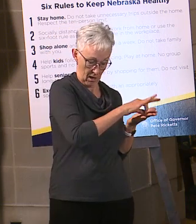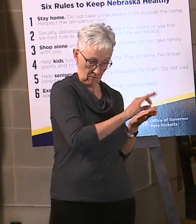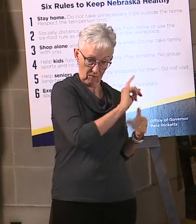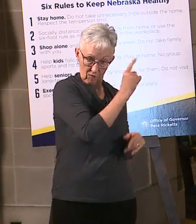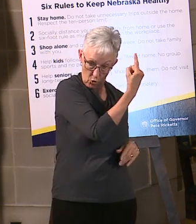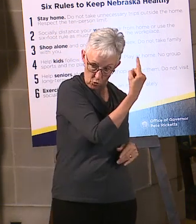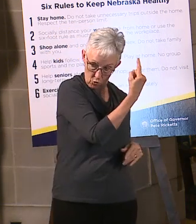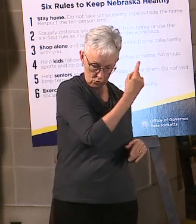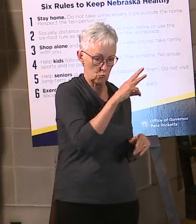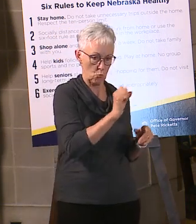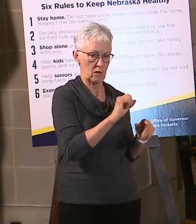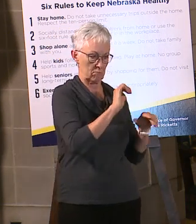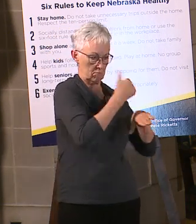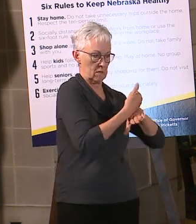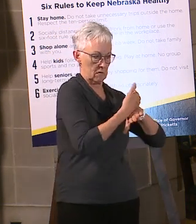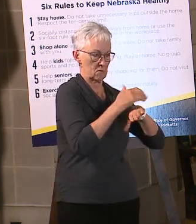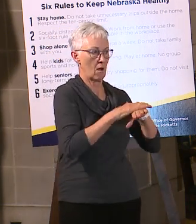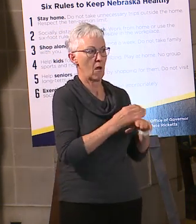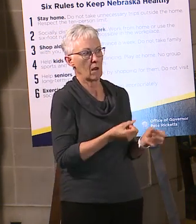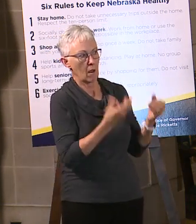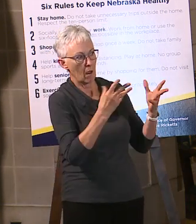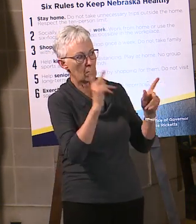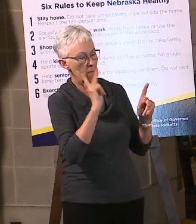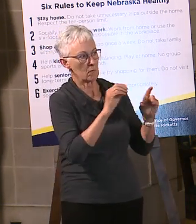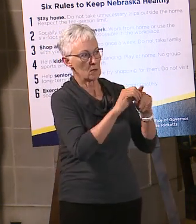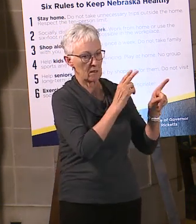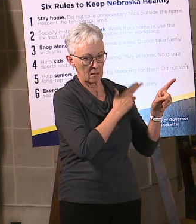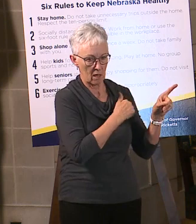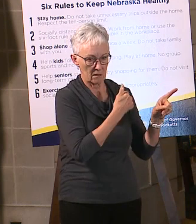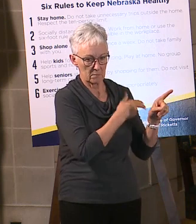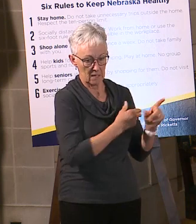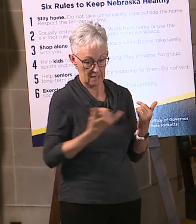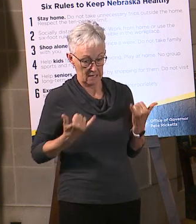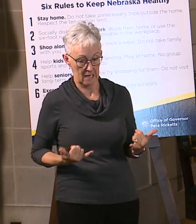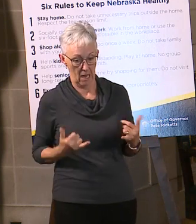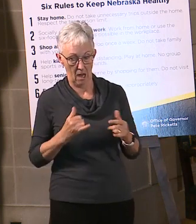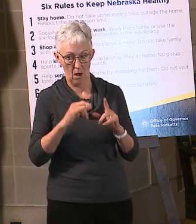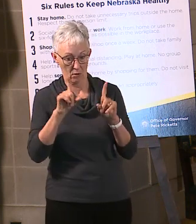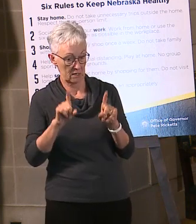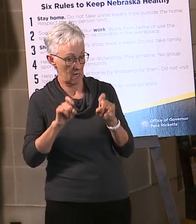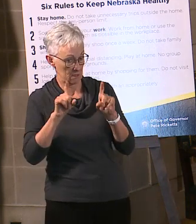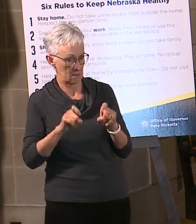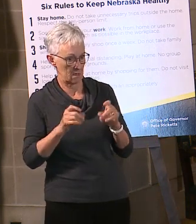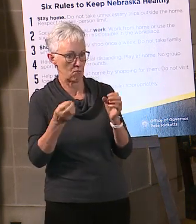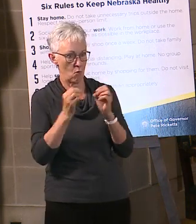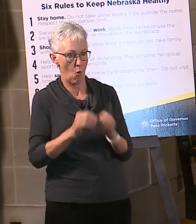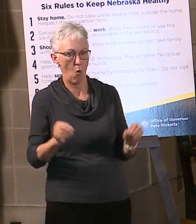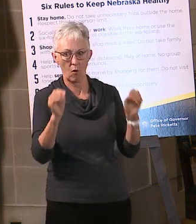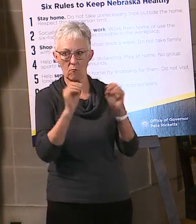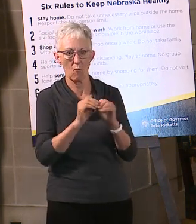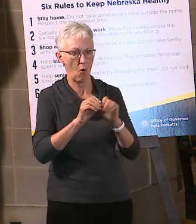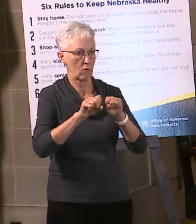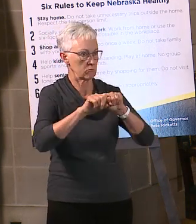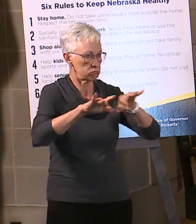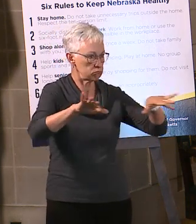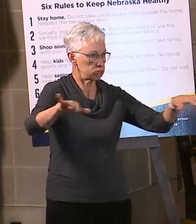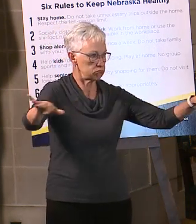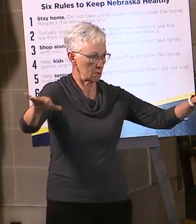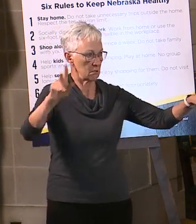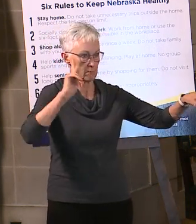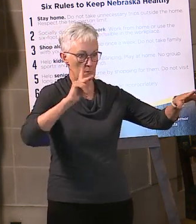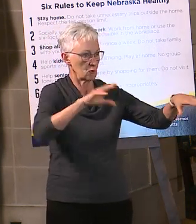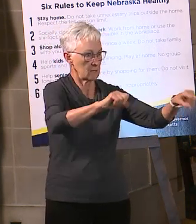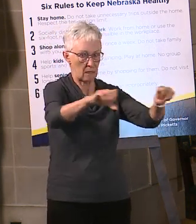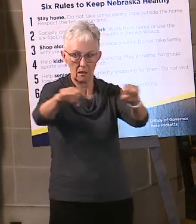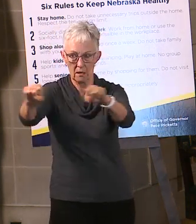hospitalization rate would drop as we expand testing, and that's exactly what's happened. Hospitalization rates have dropped across the state to that 4